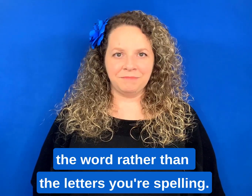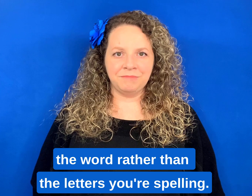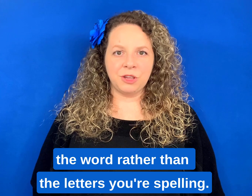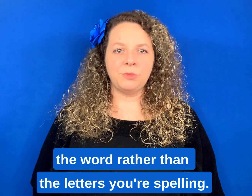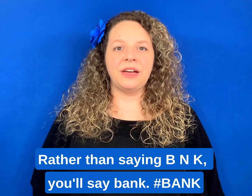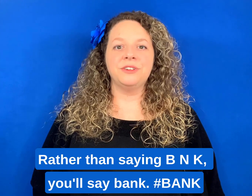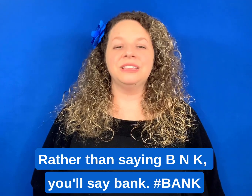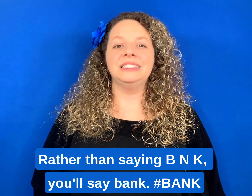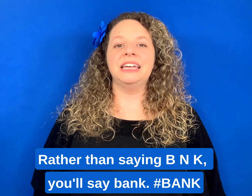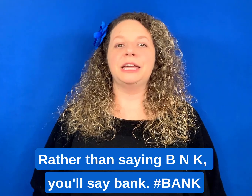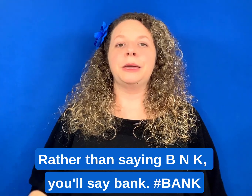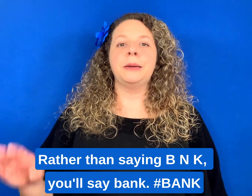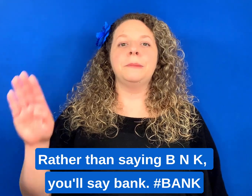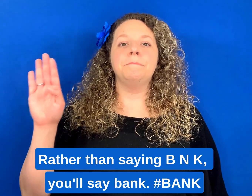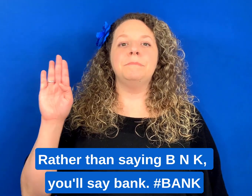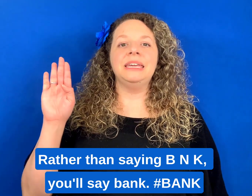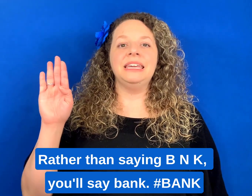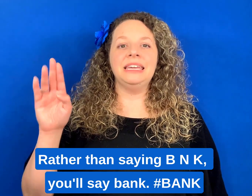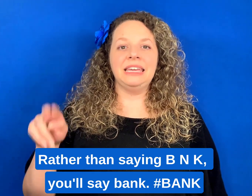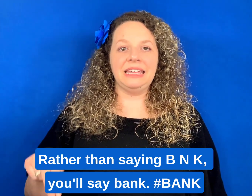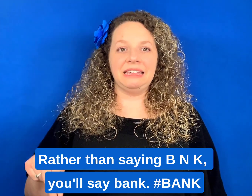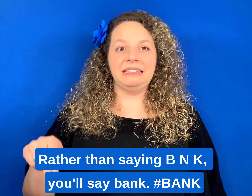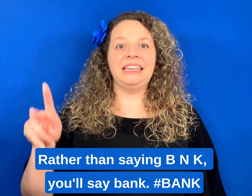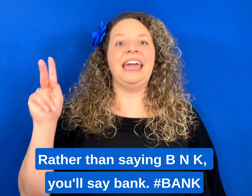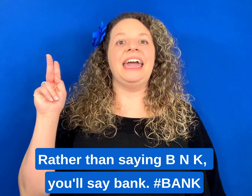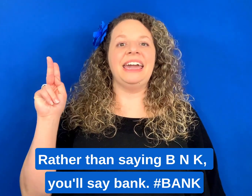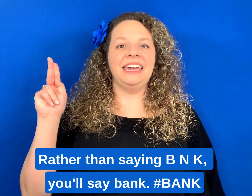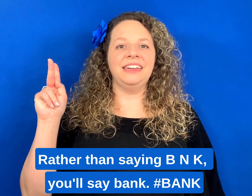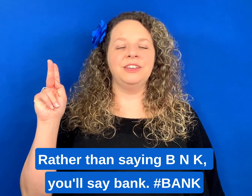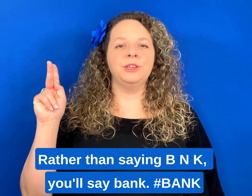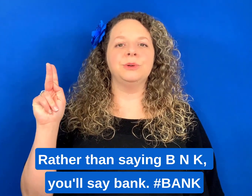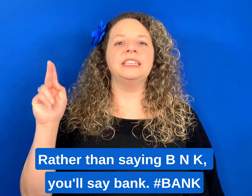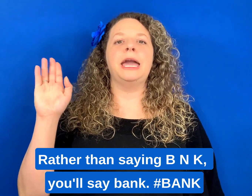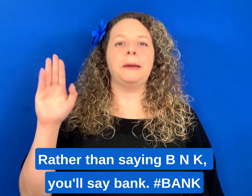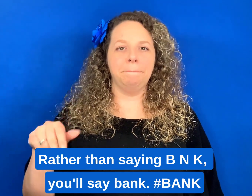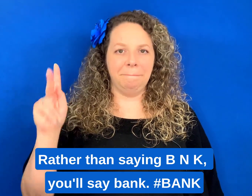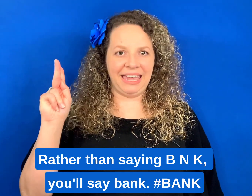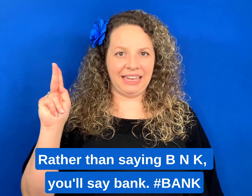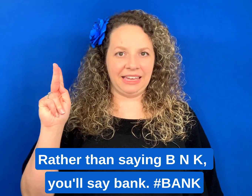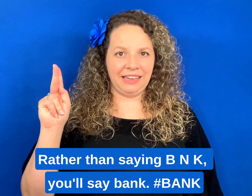Rather than saying B-N-K, you'll say BANK.